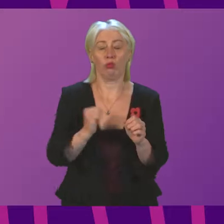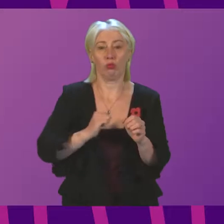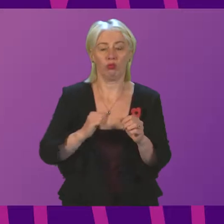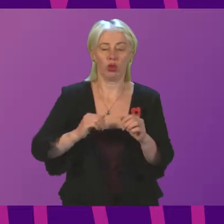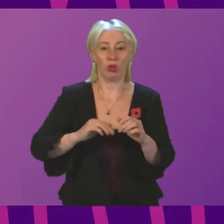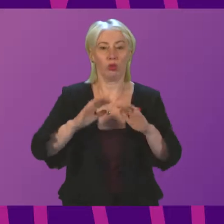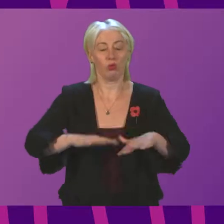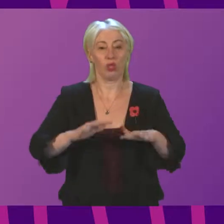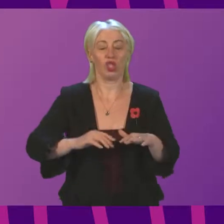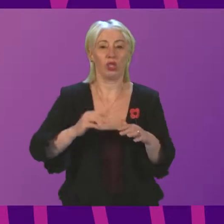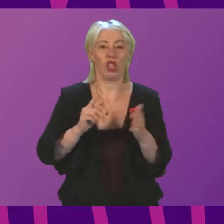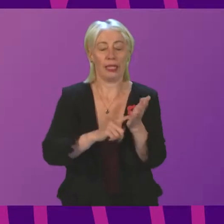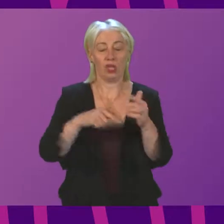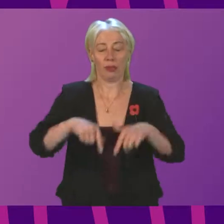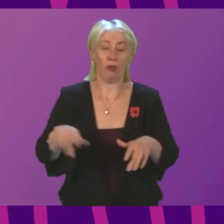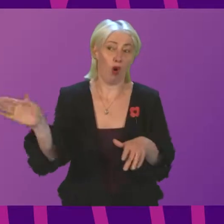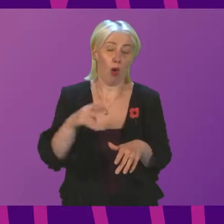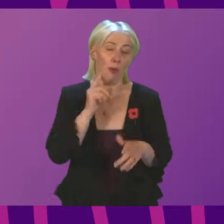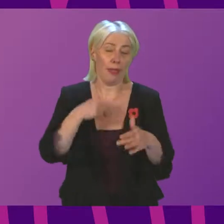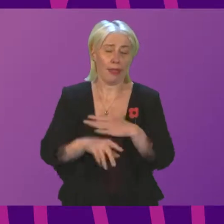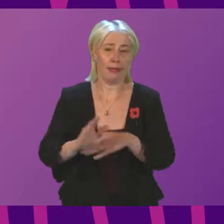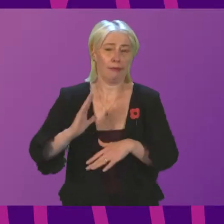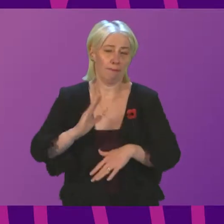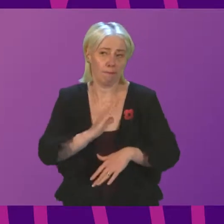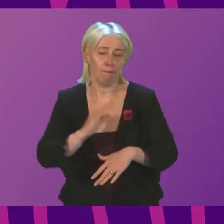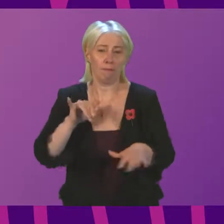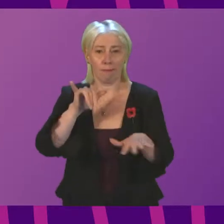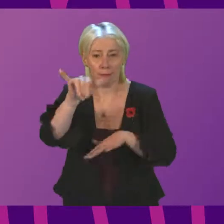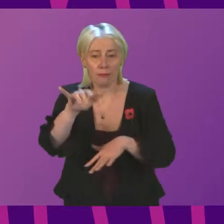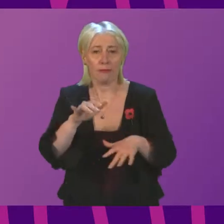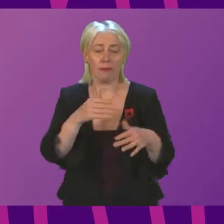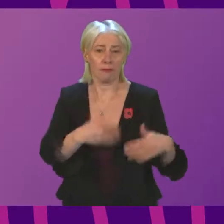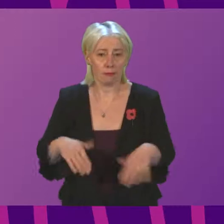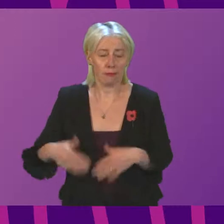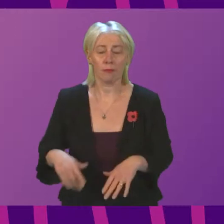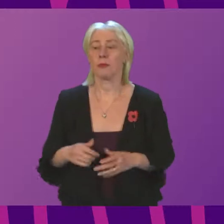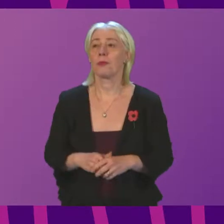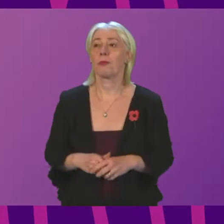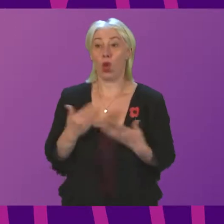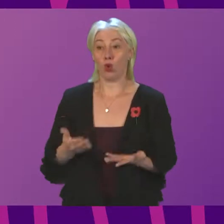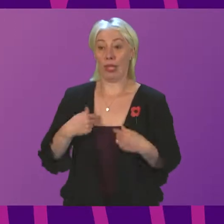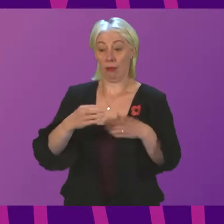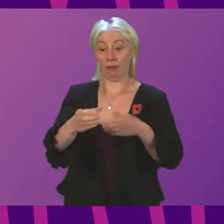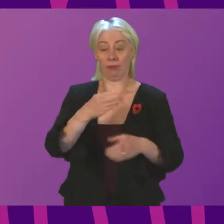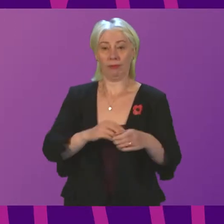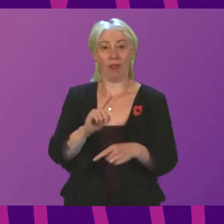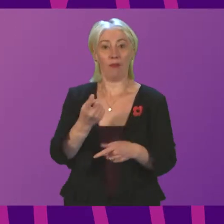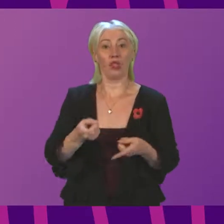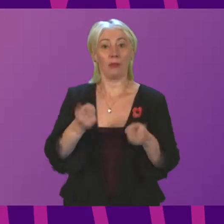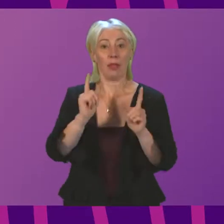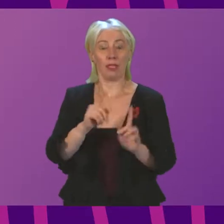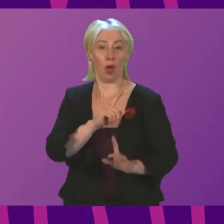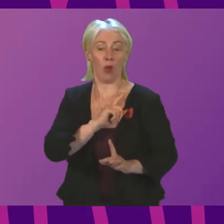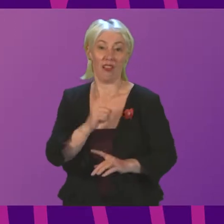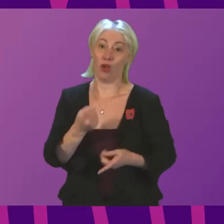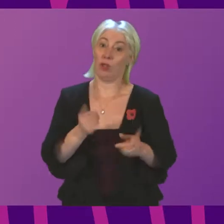especially for service personnel. Today, First Minister, I am answering questions on the First Minister's behalf as she is at